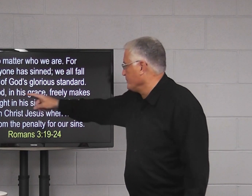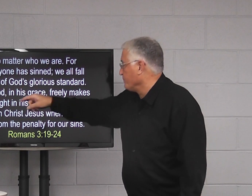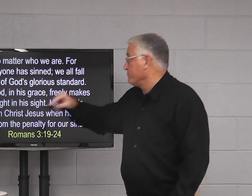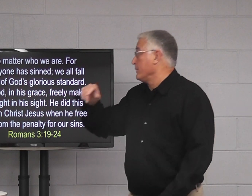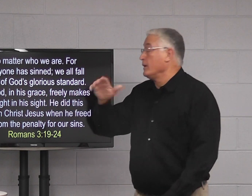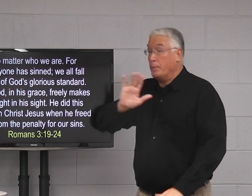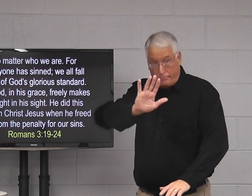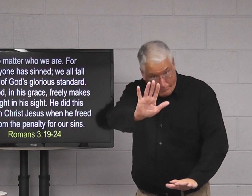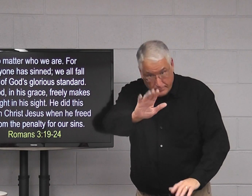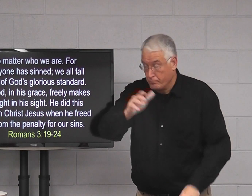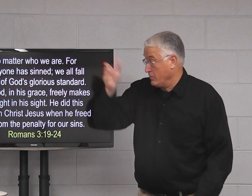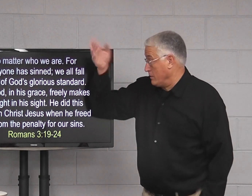come close to his standards.